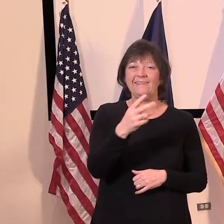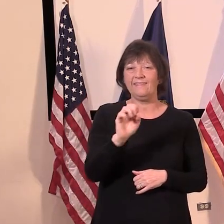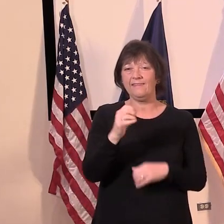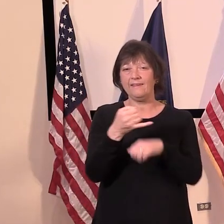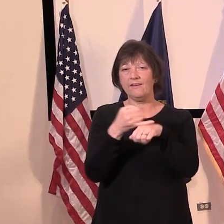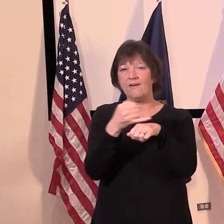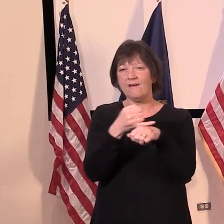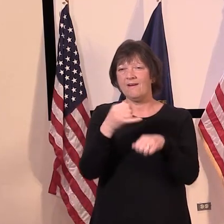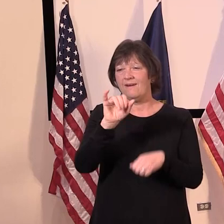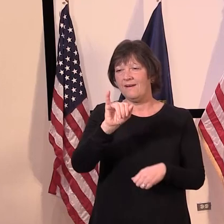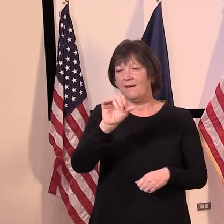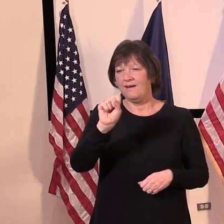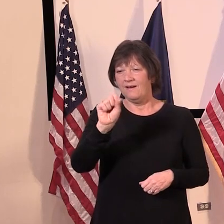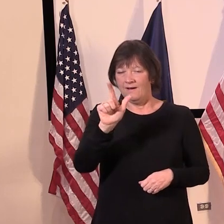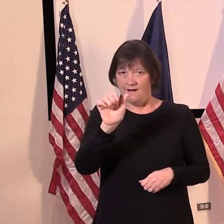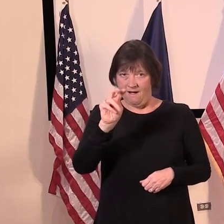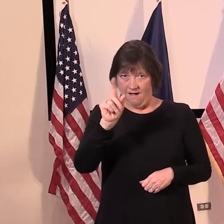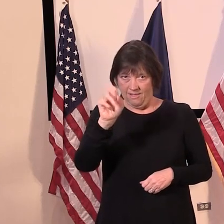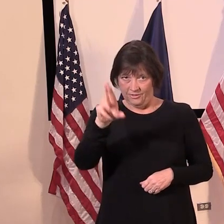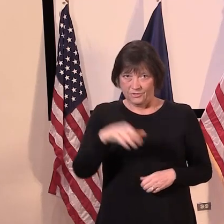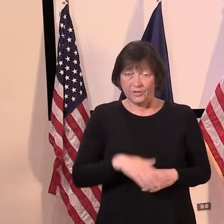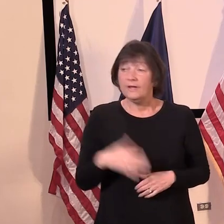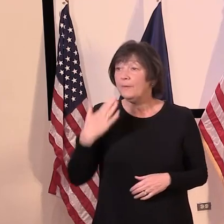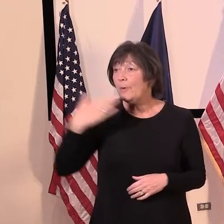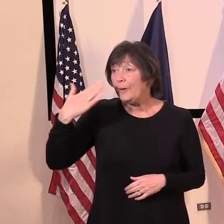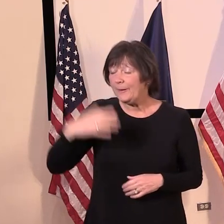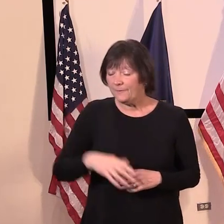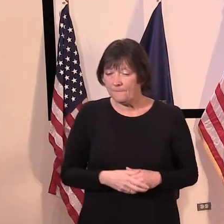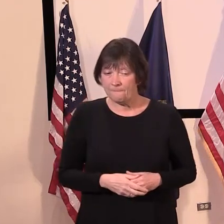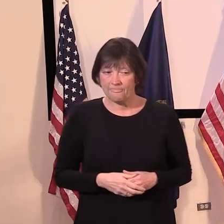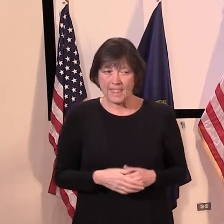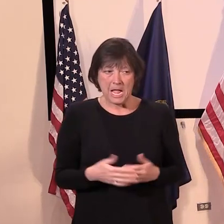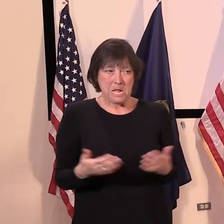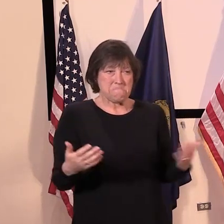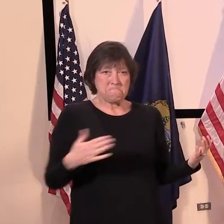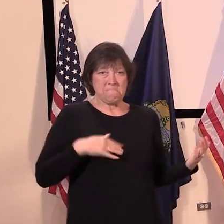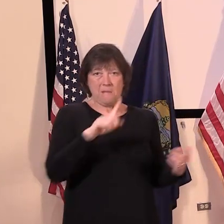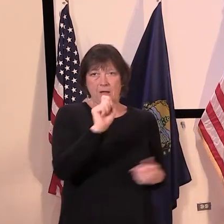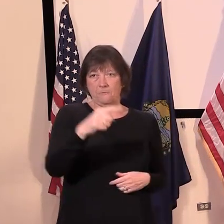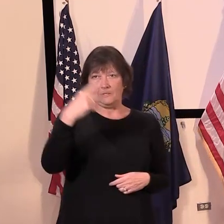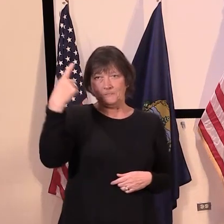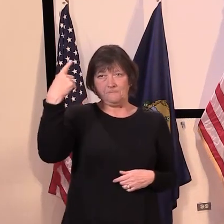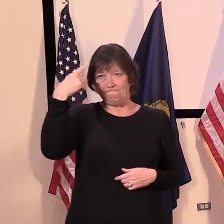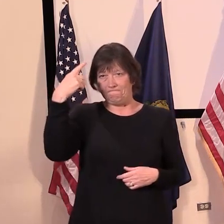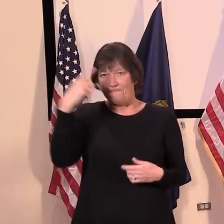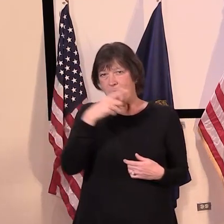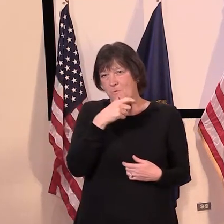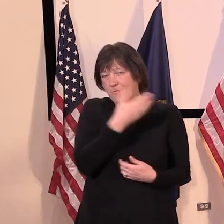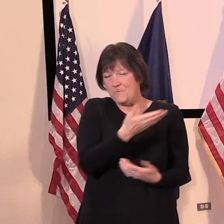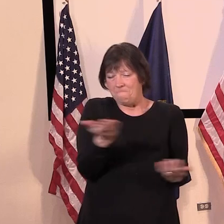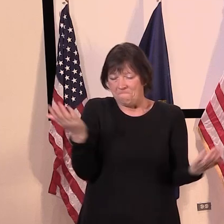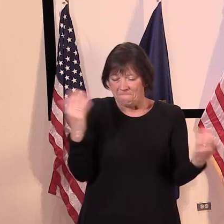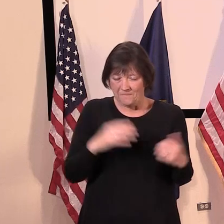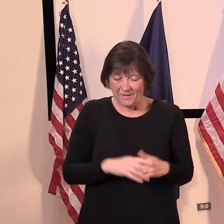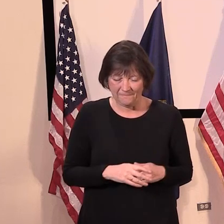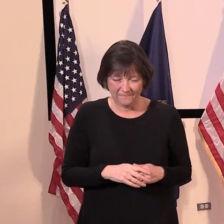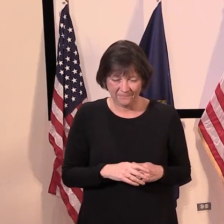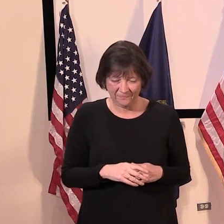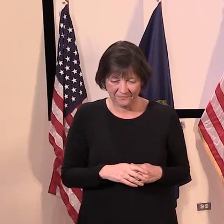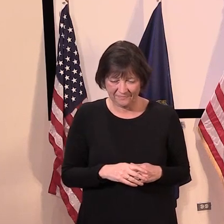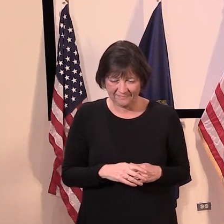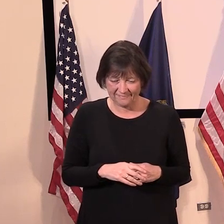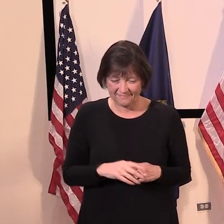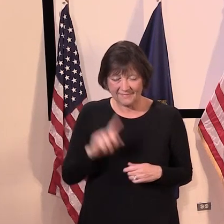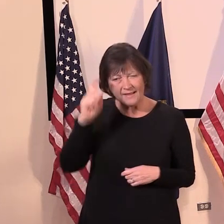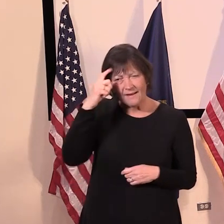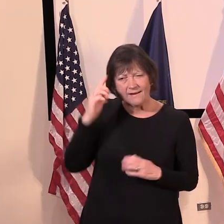Good morning. Uh, I'm not sure who this is for, but the governor noted at the start to keep the eyes